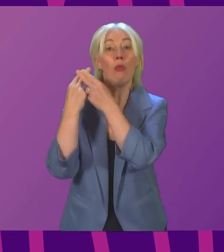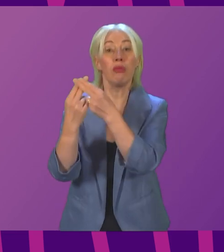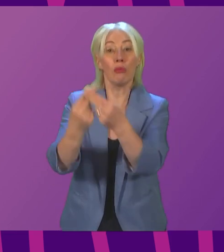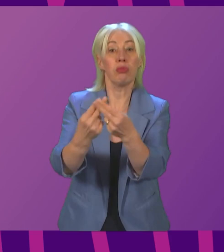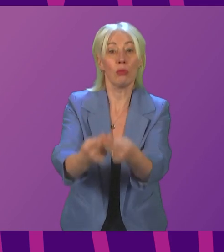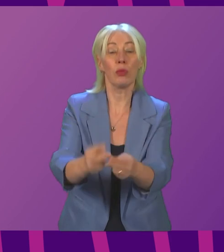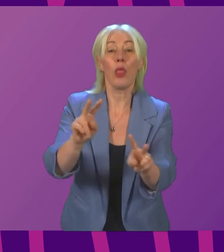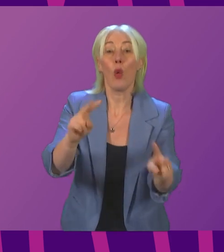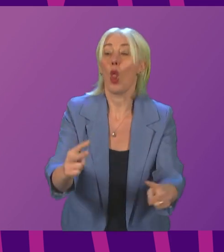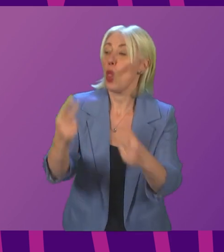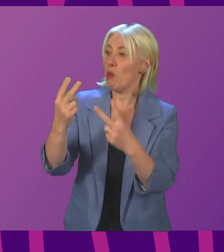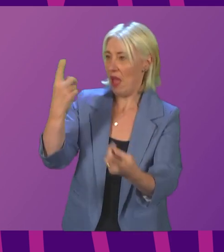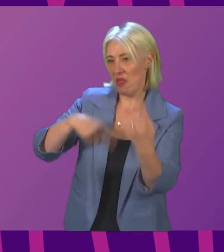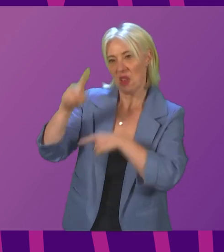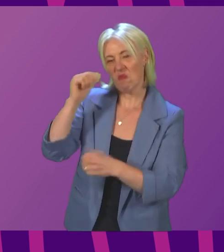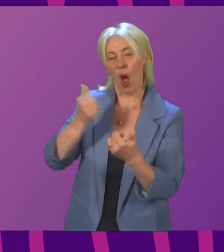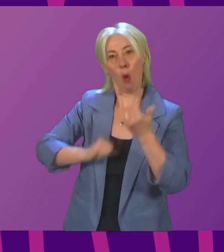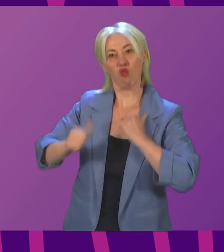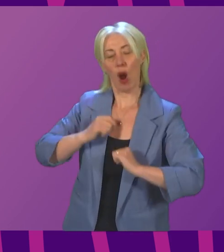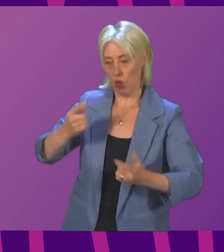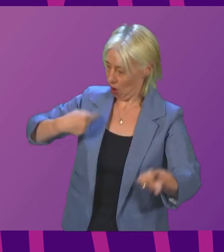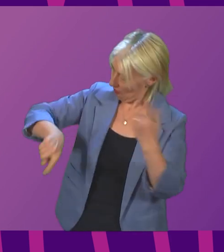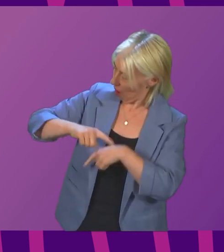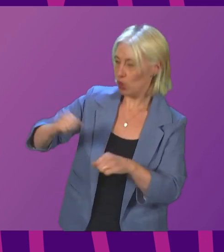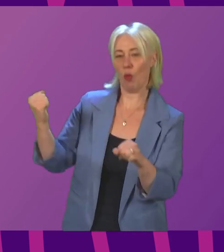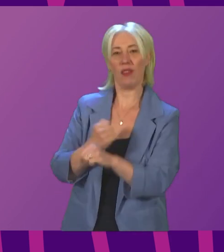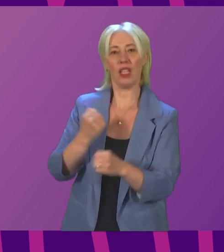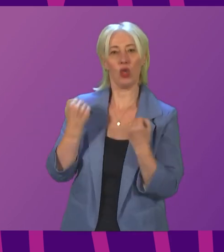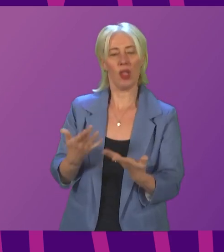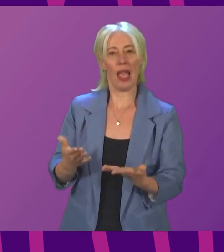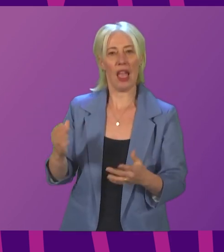back and be proud of the actions we take in the months and years ahead.